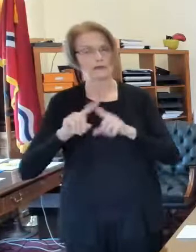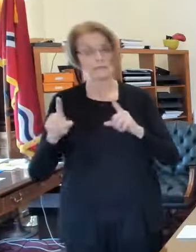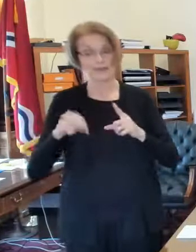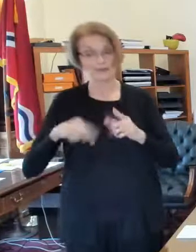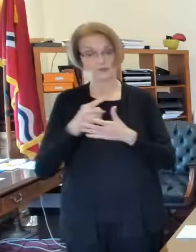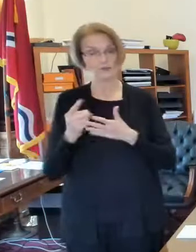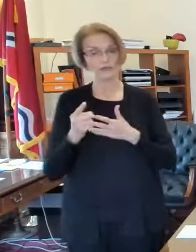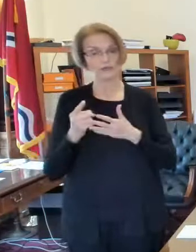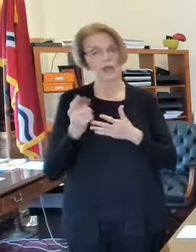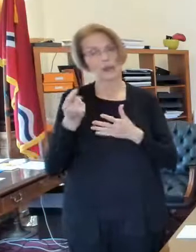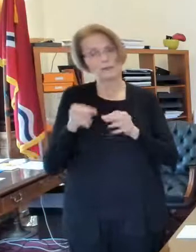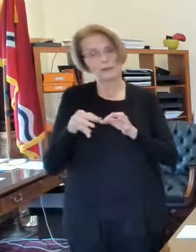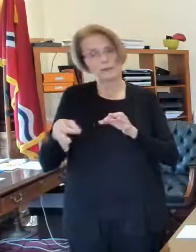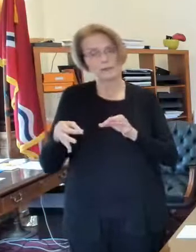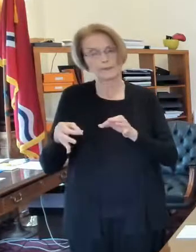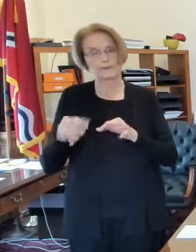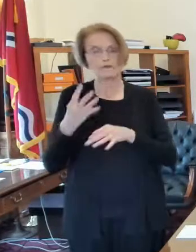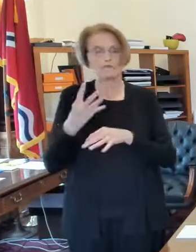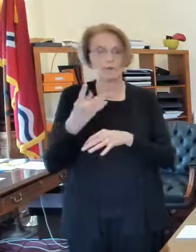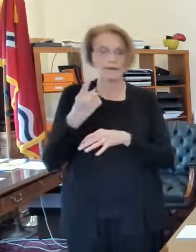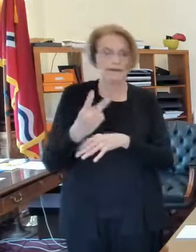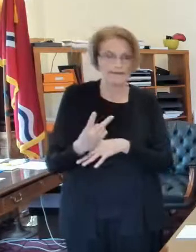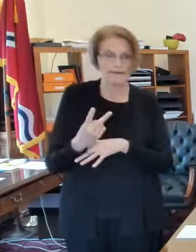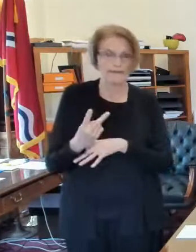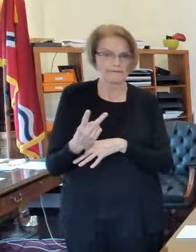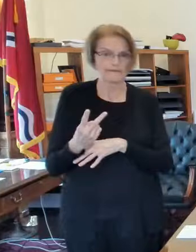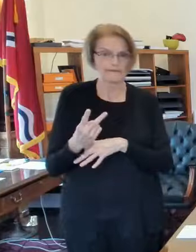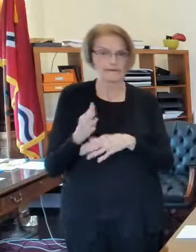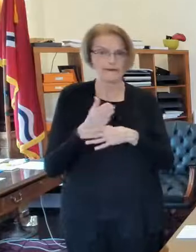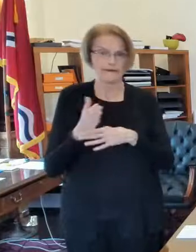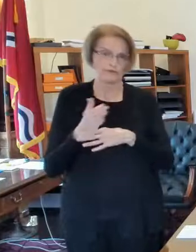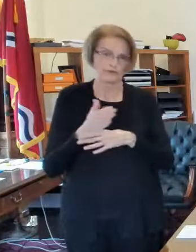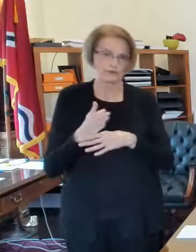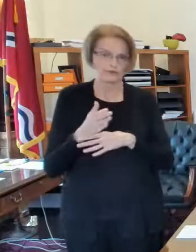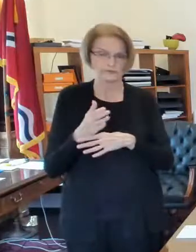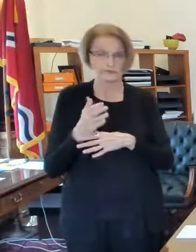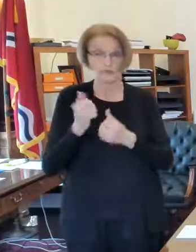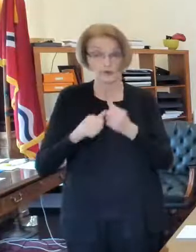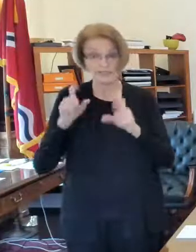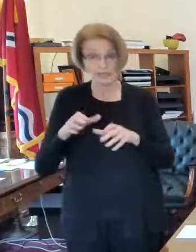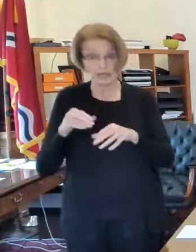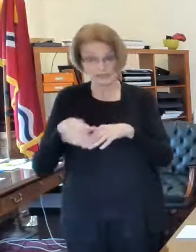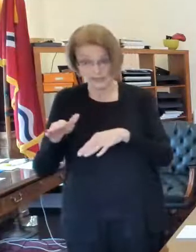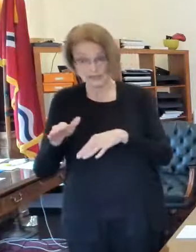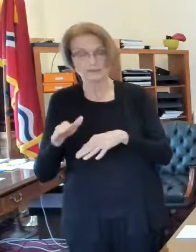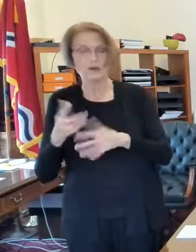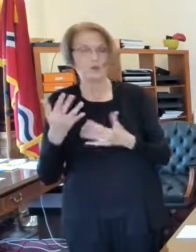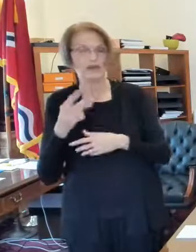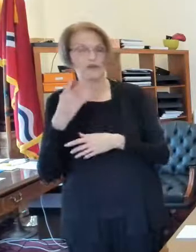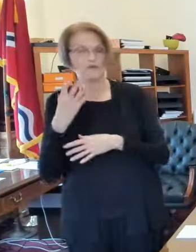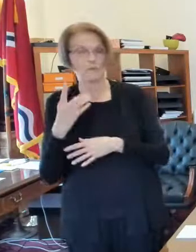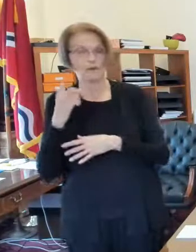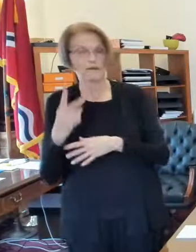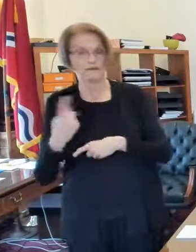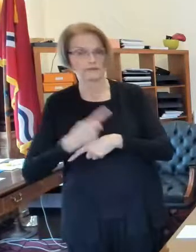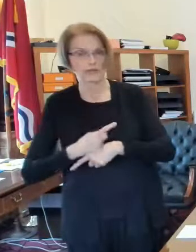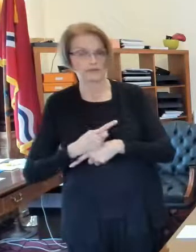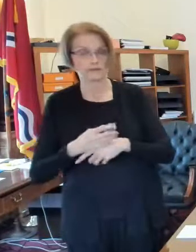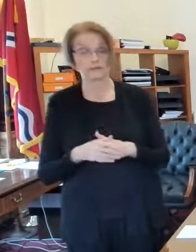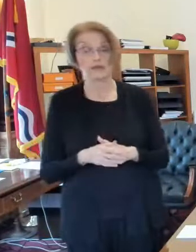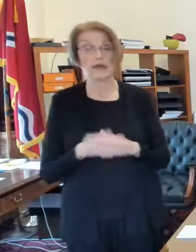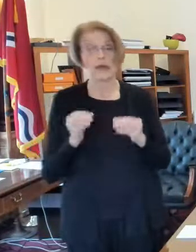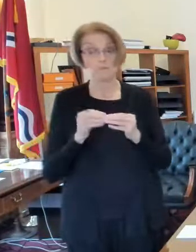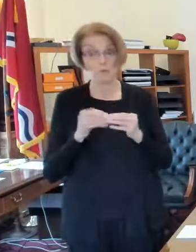this week we're seeing four and a half days on this is an average of course um and as more people get tested